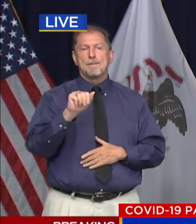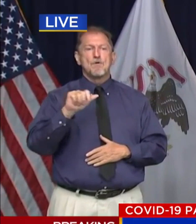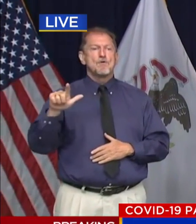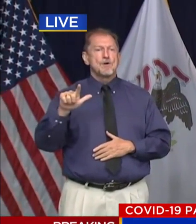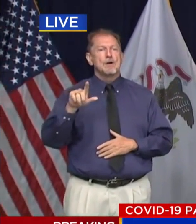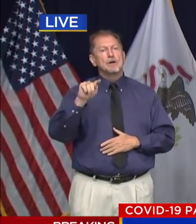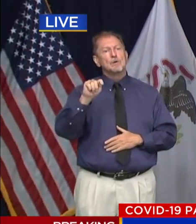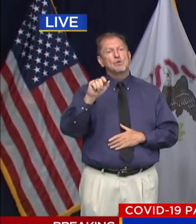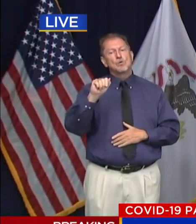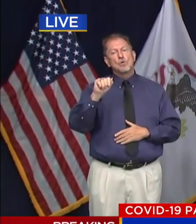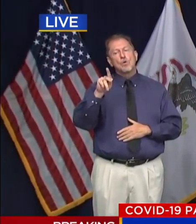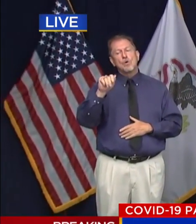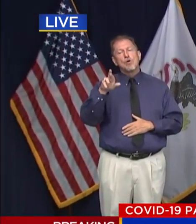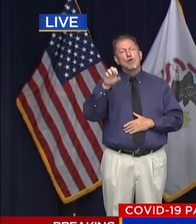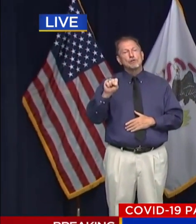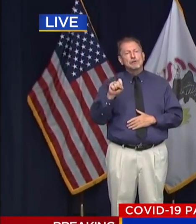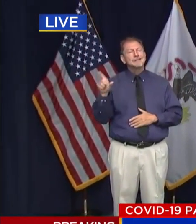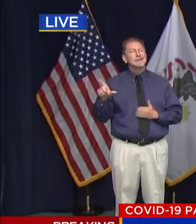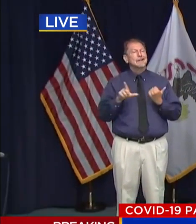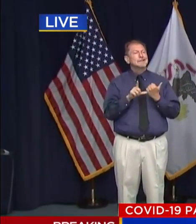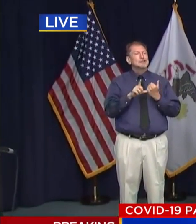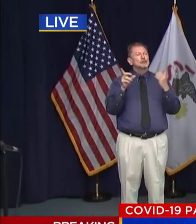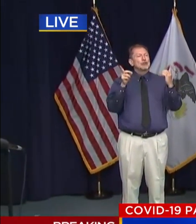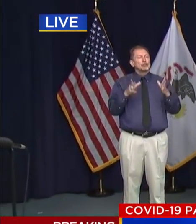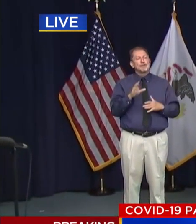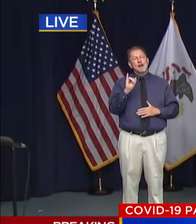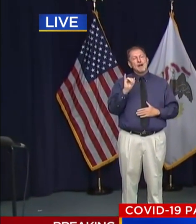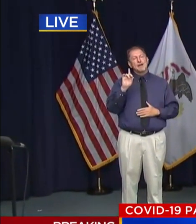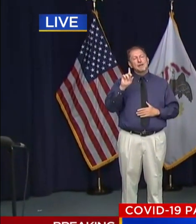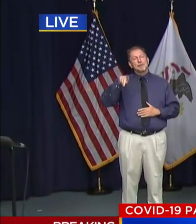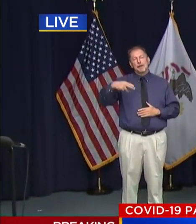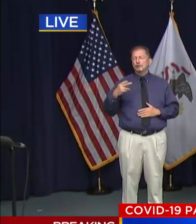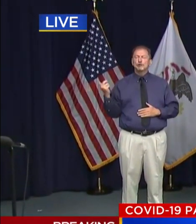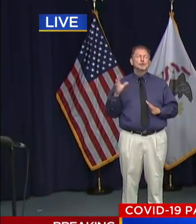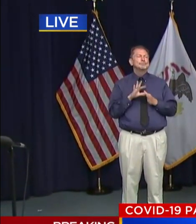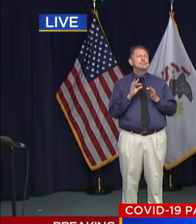Assistant Director at IDPH for today's medical update.